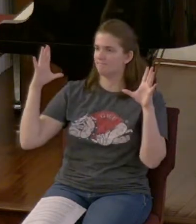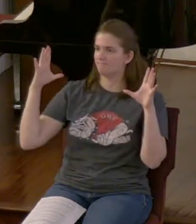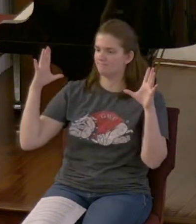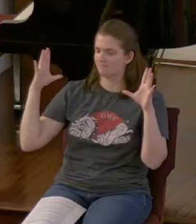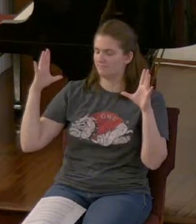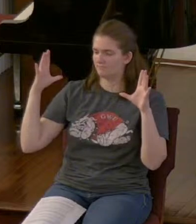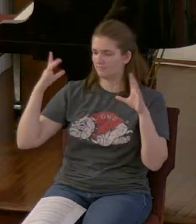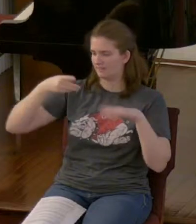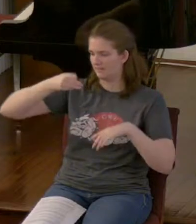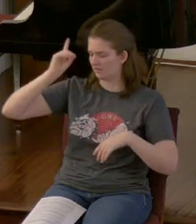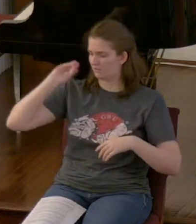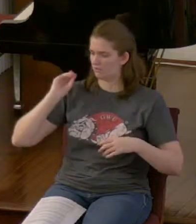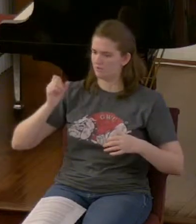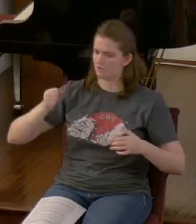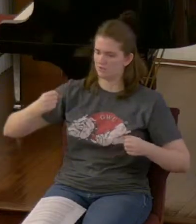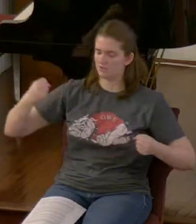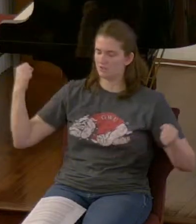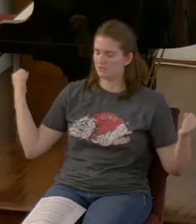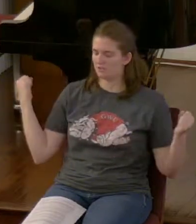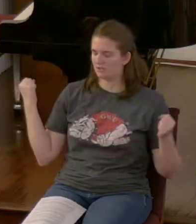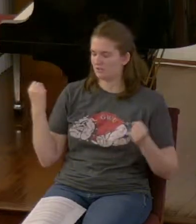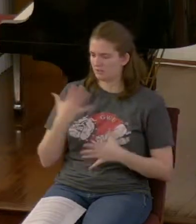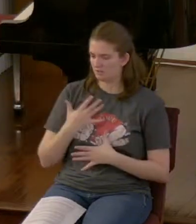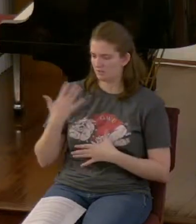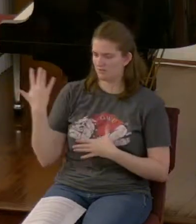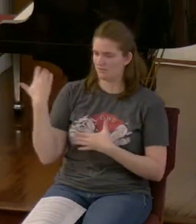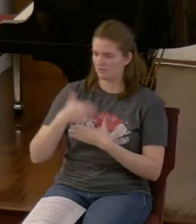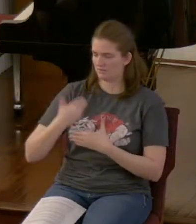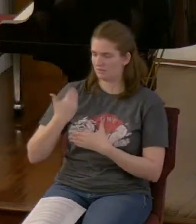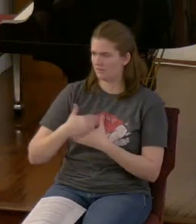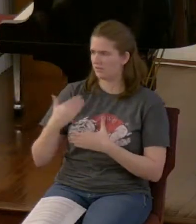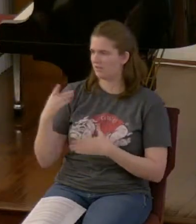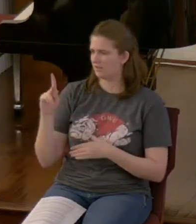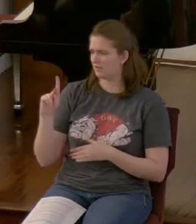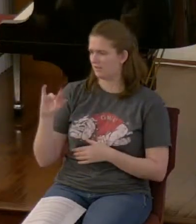bothered him. The King James Version uses another word.